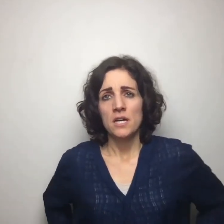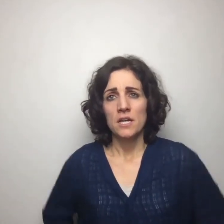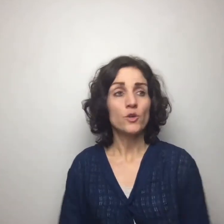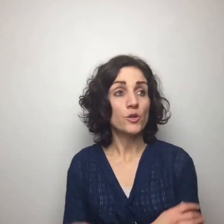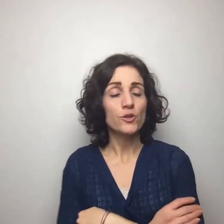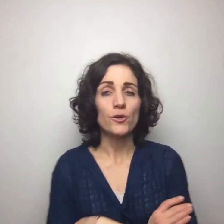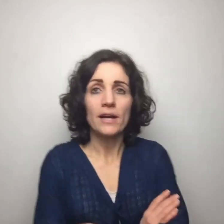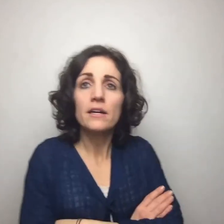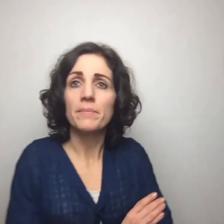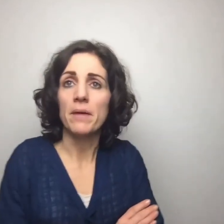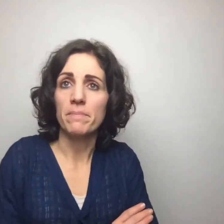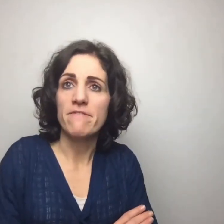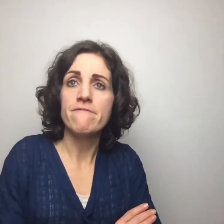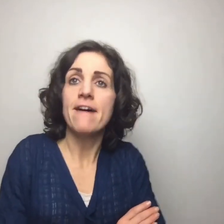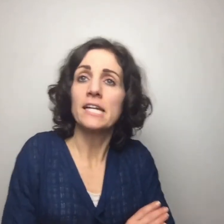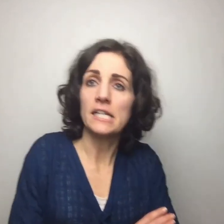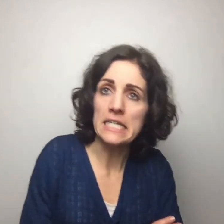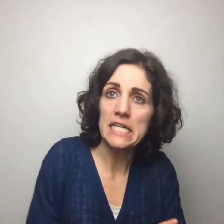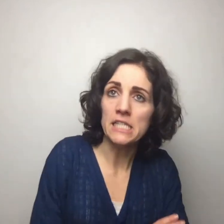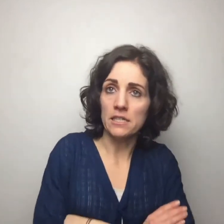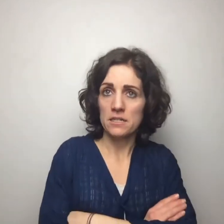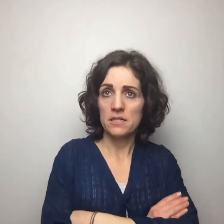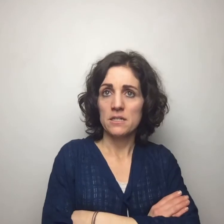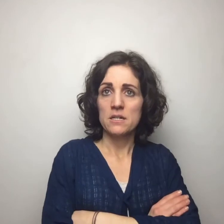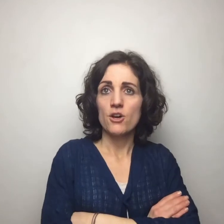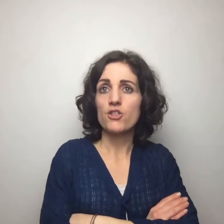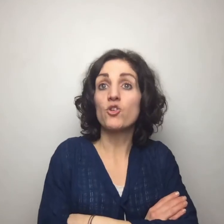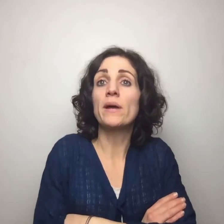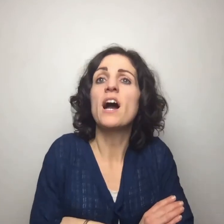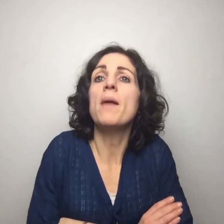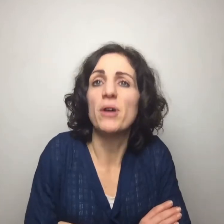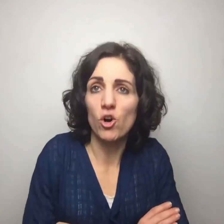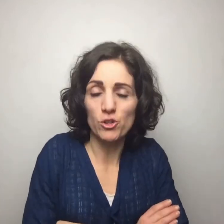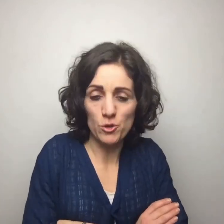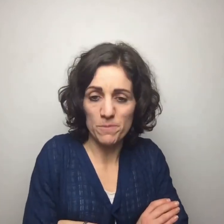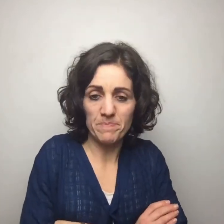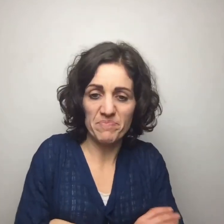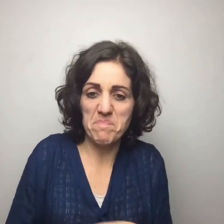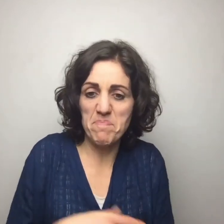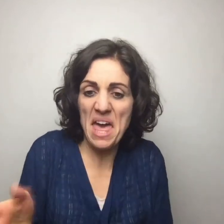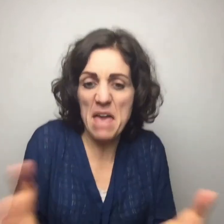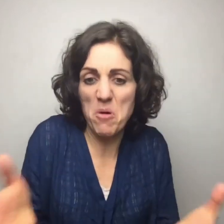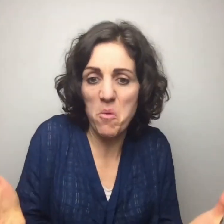You're lucky I'm not violently ill, throwing up on all your paperwork.